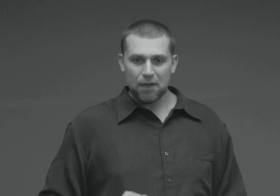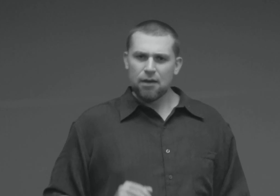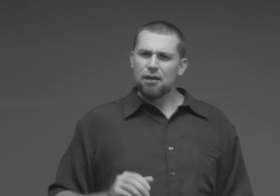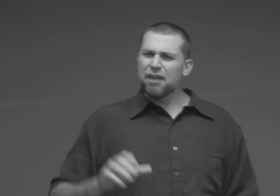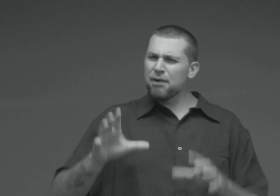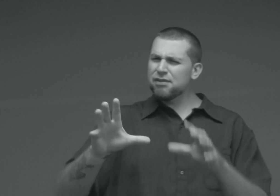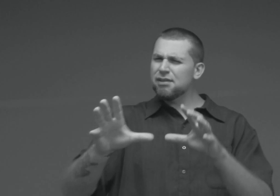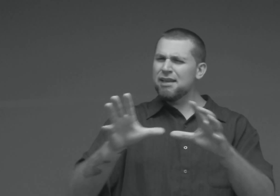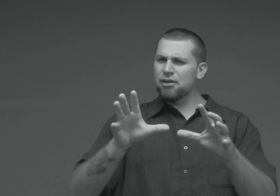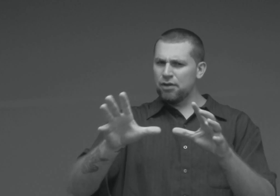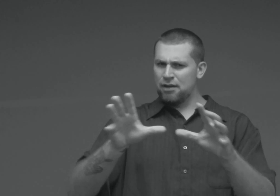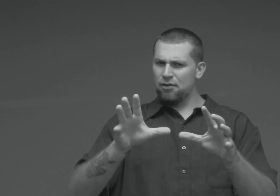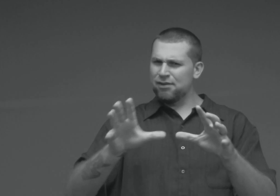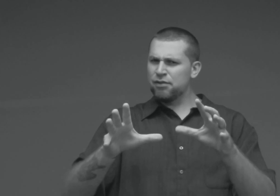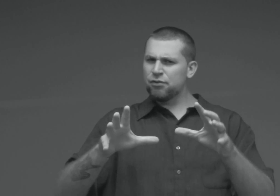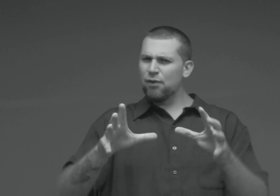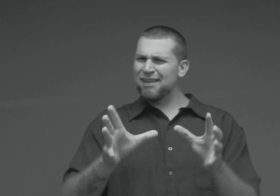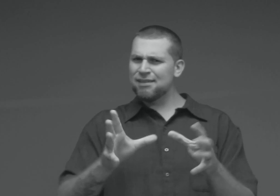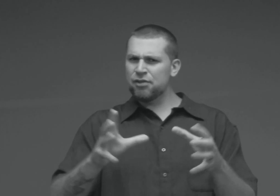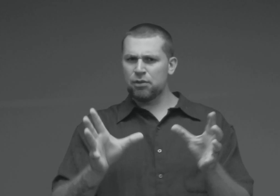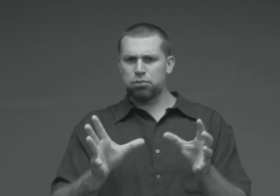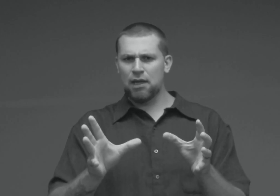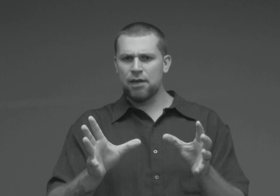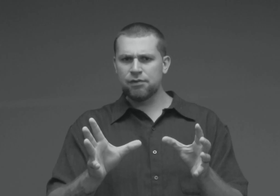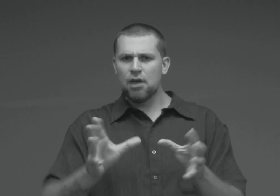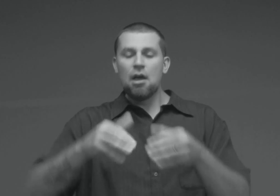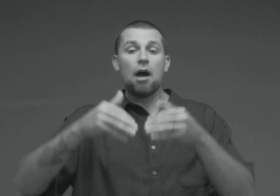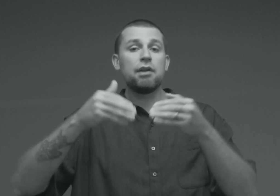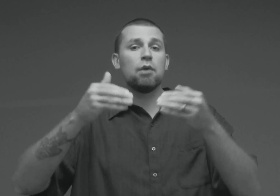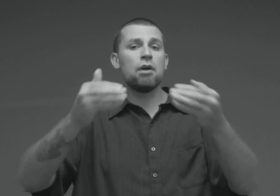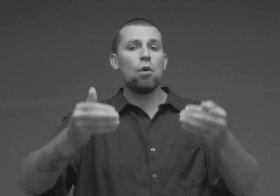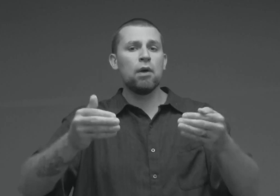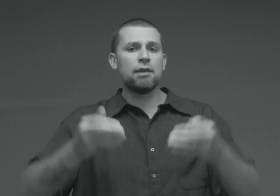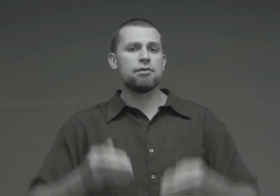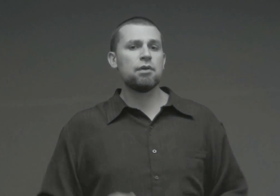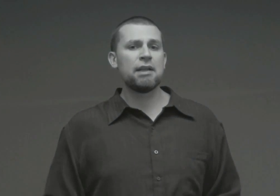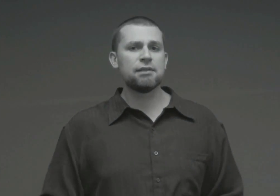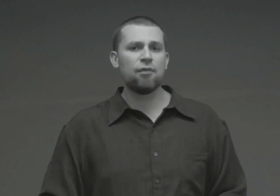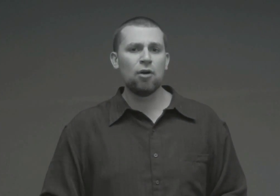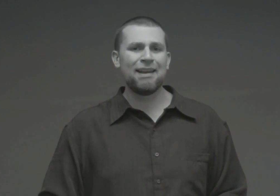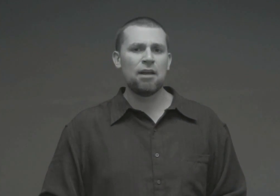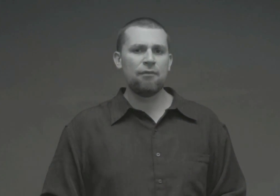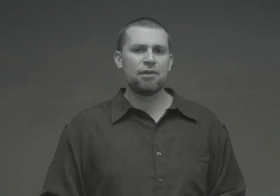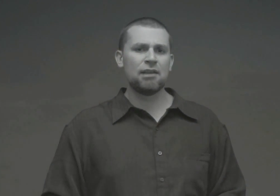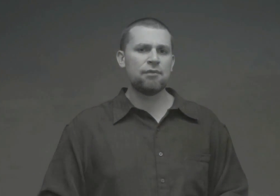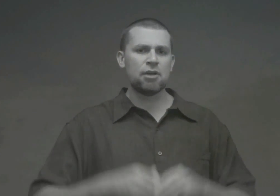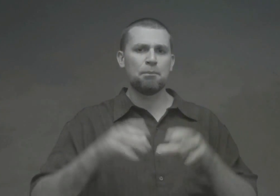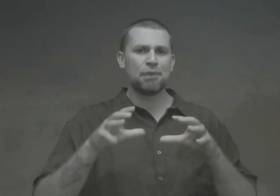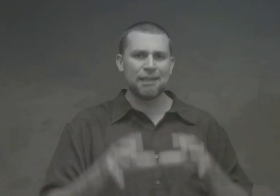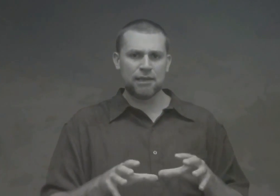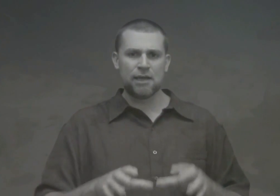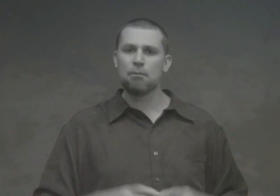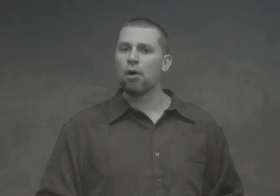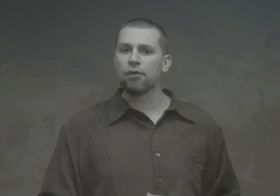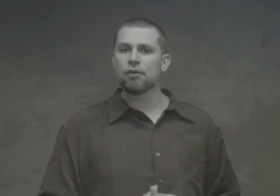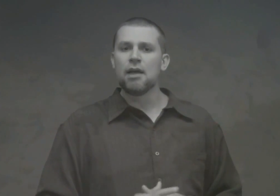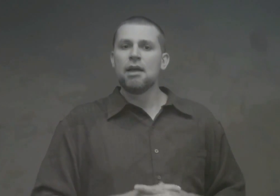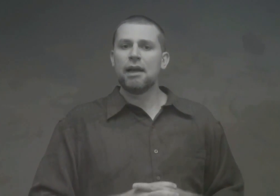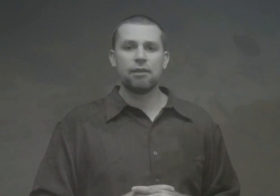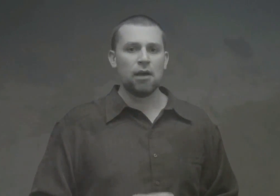they must linger here in this transition place until their organs transform enough to live completely immersed in the